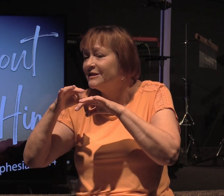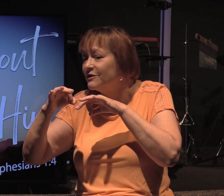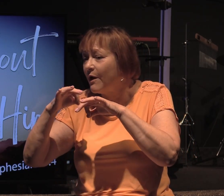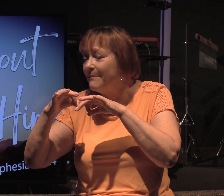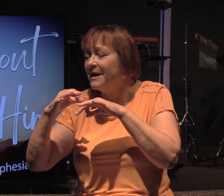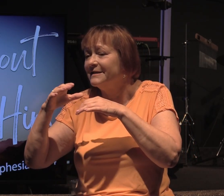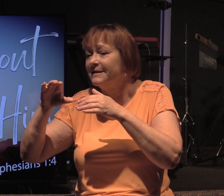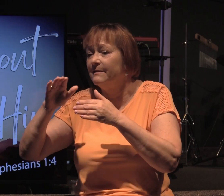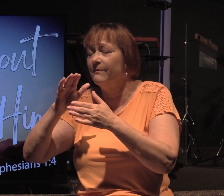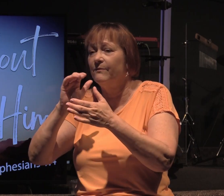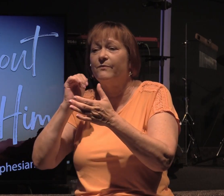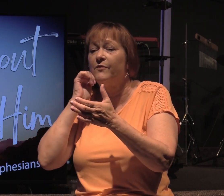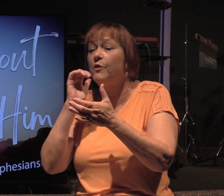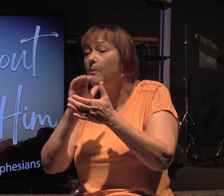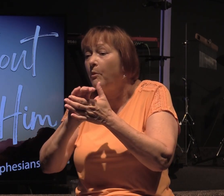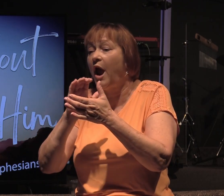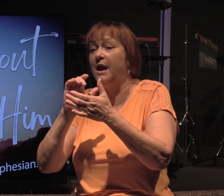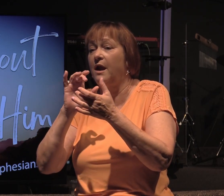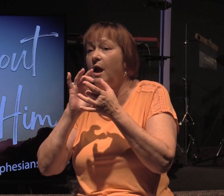as the bride of Christ.